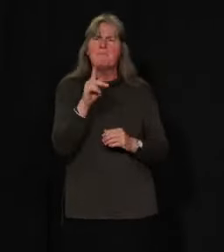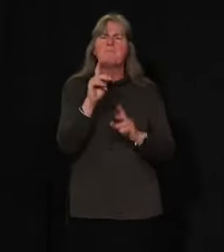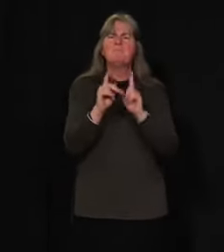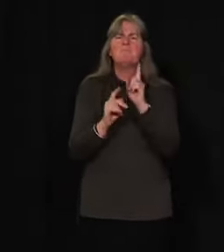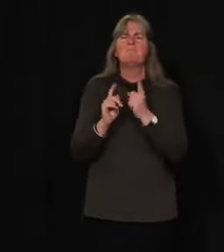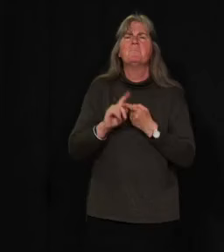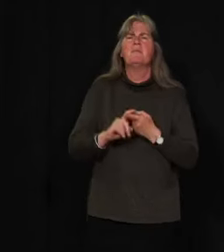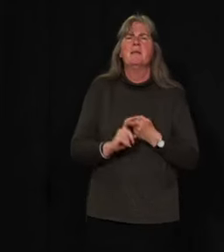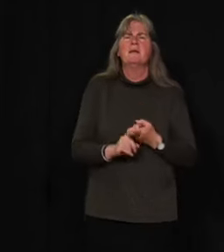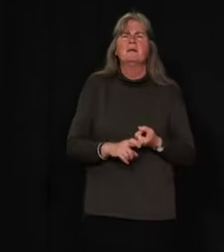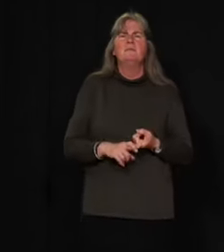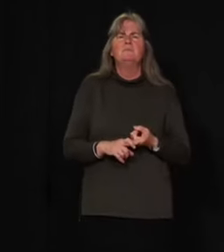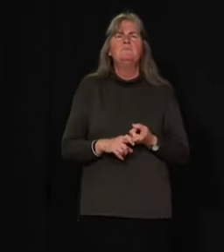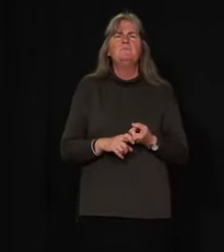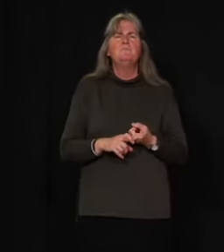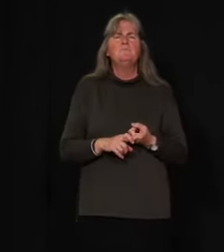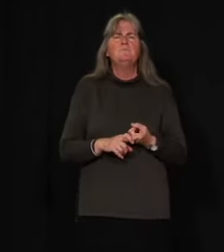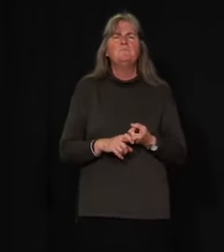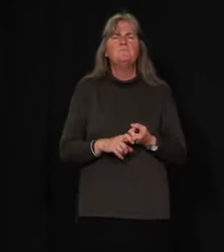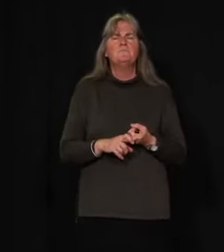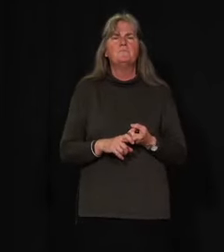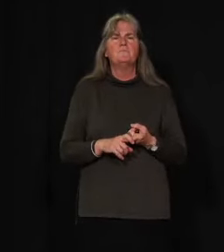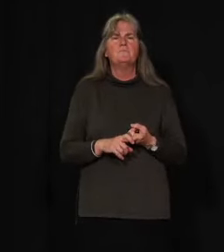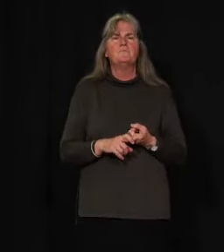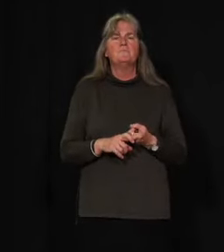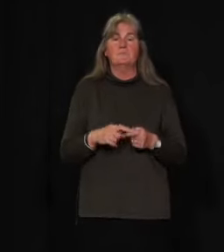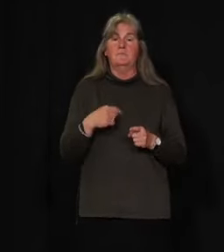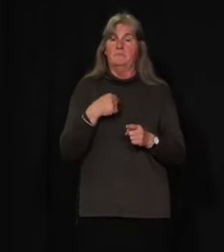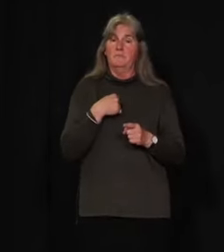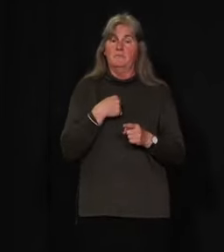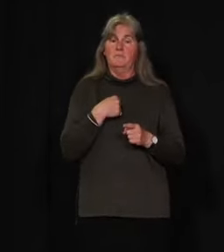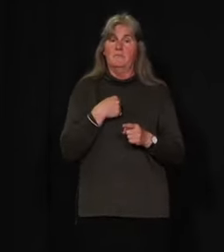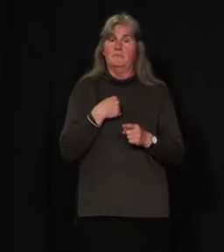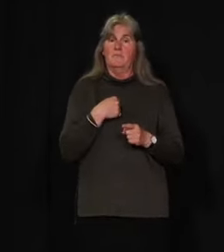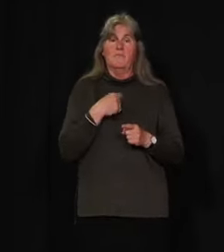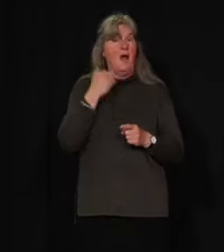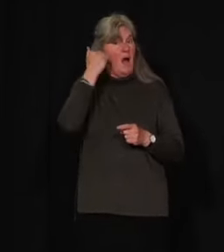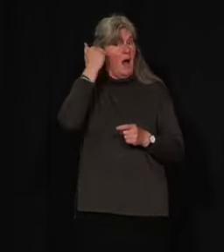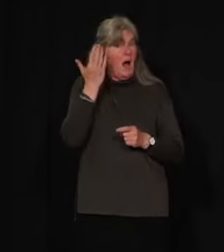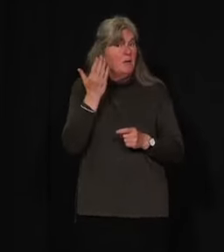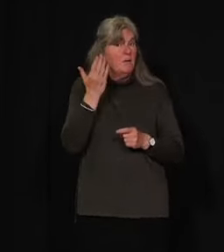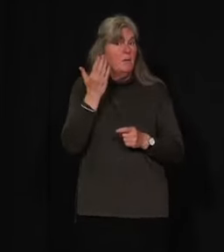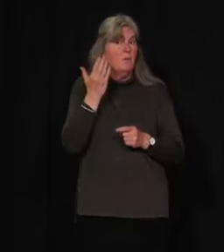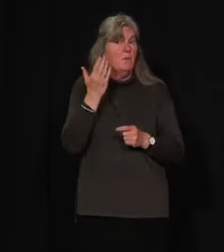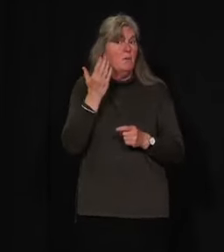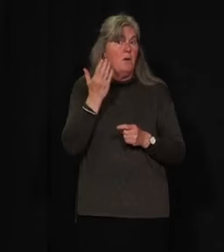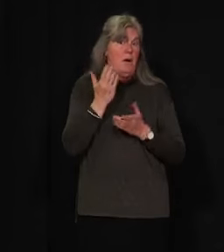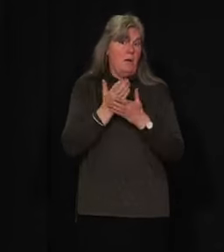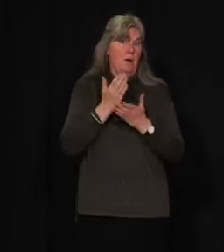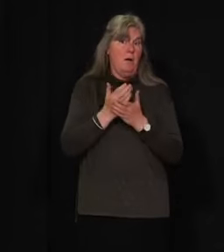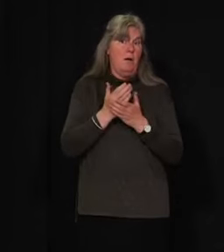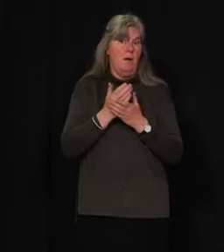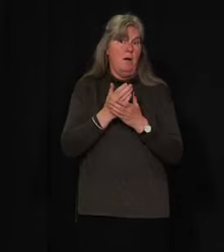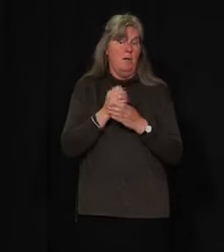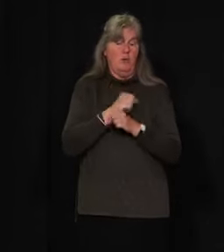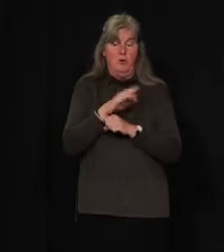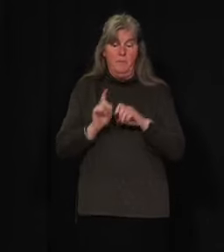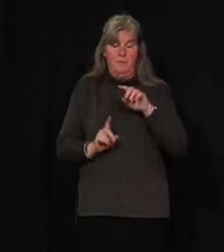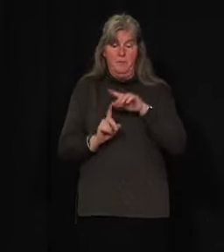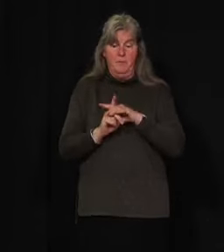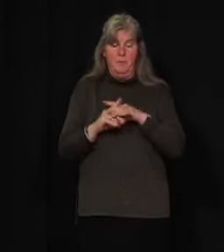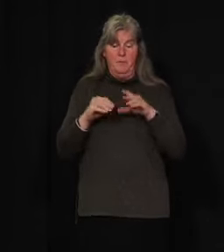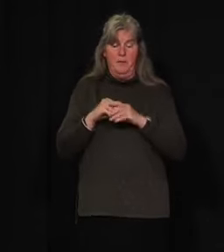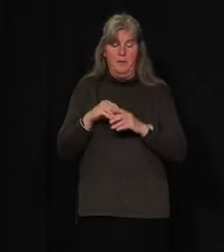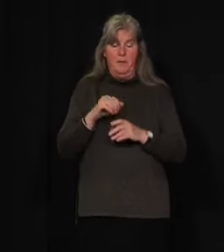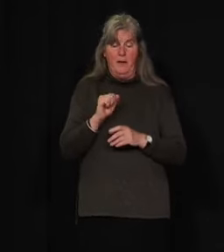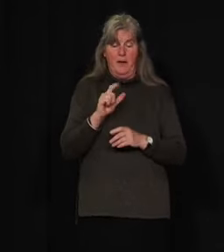First is that I'm not apprised of a case in Atlin normally. We would be apprised